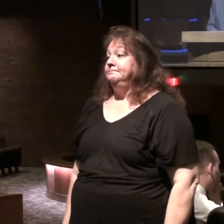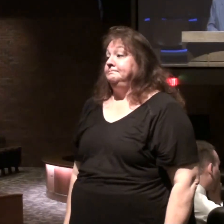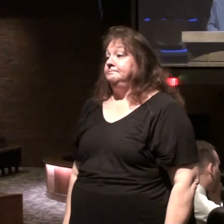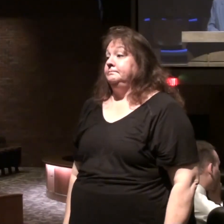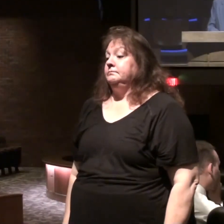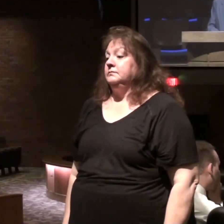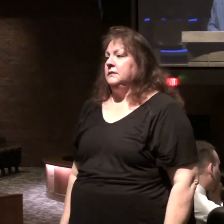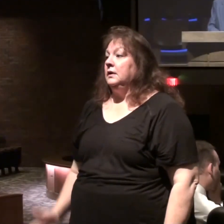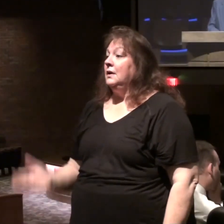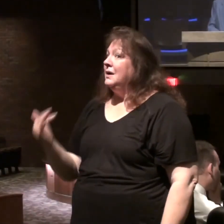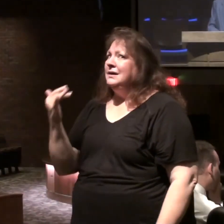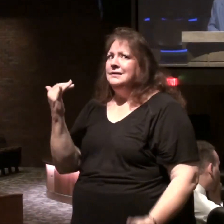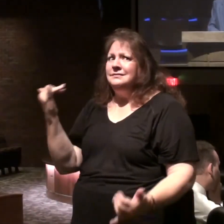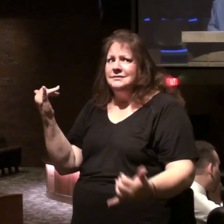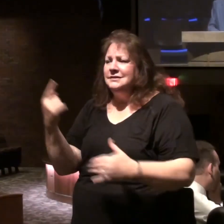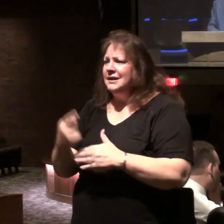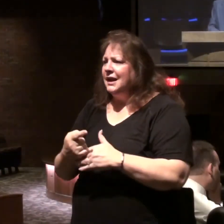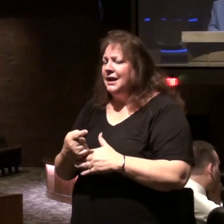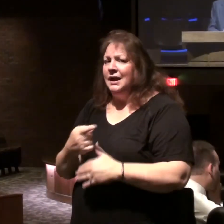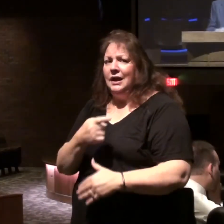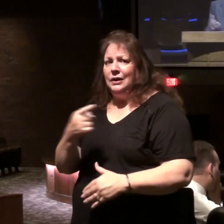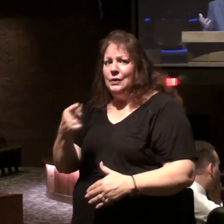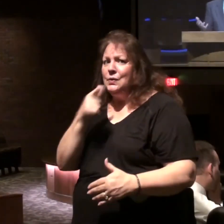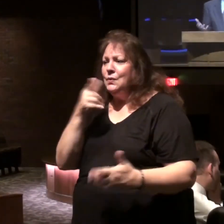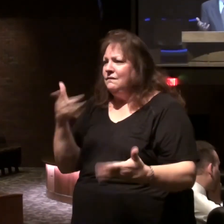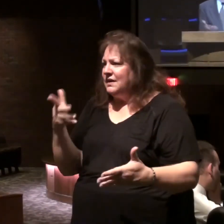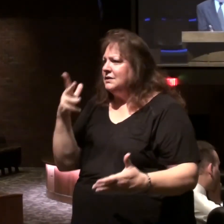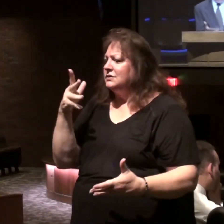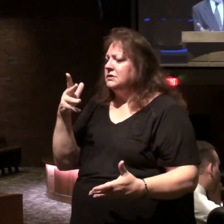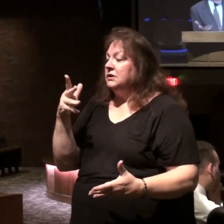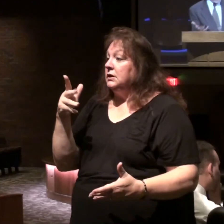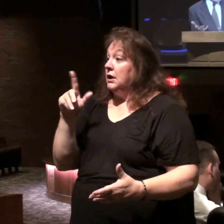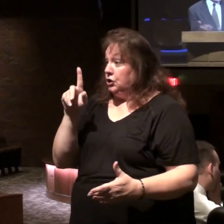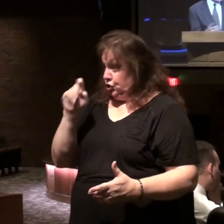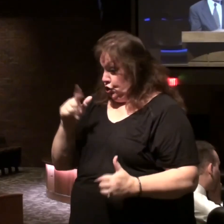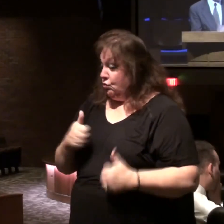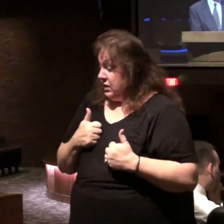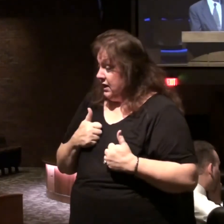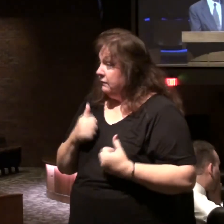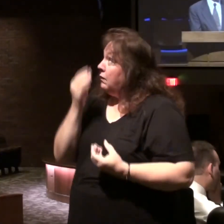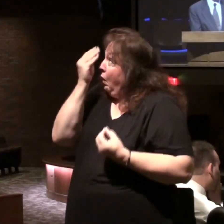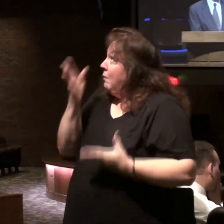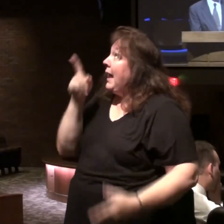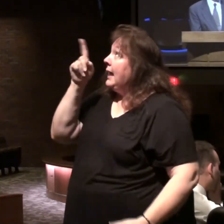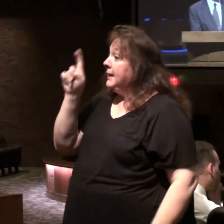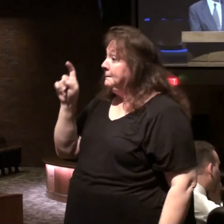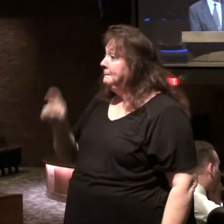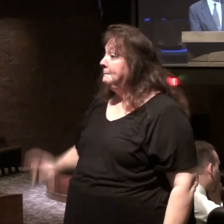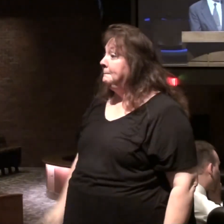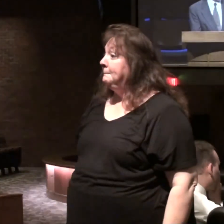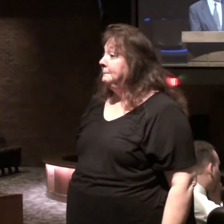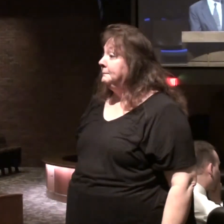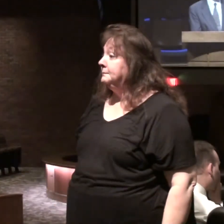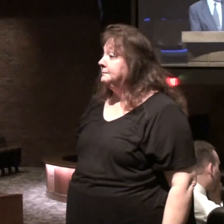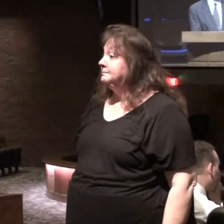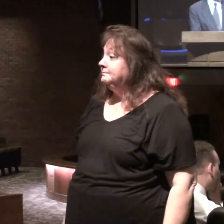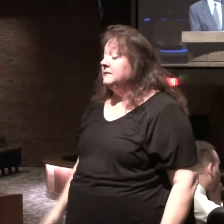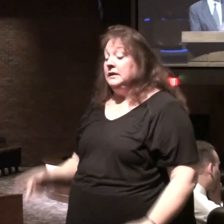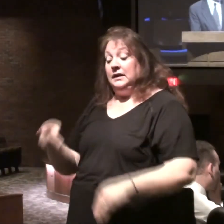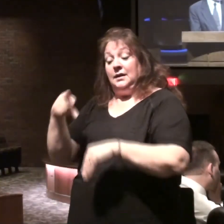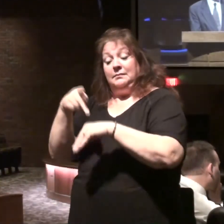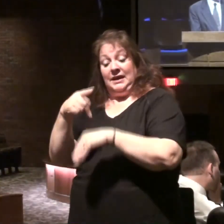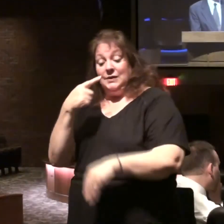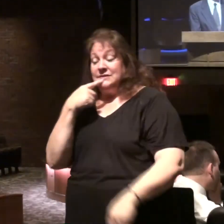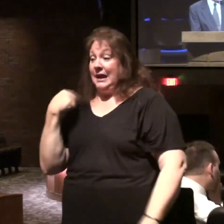why would you not trust him today and for those of us who have are we living in light of these truths you know Peter